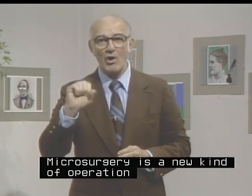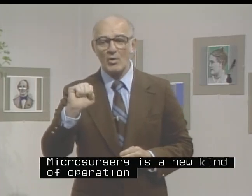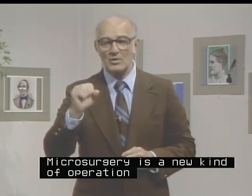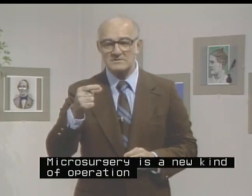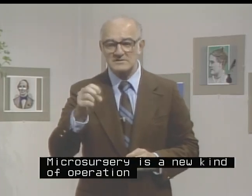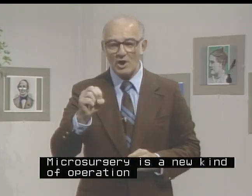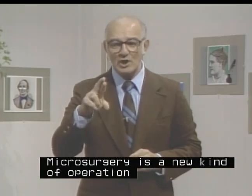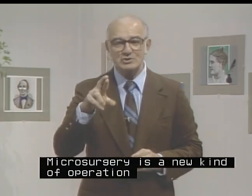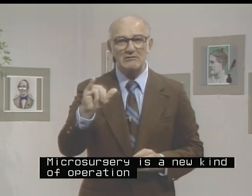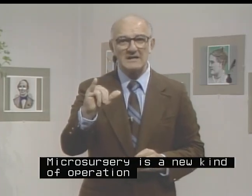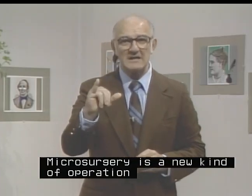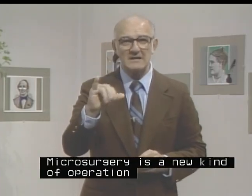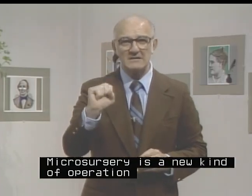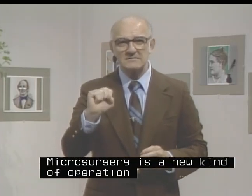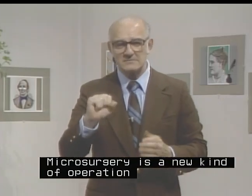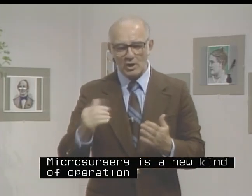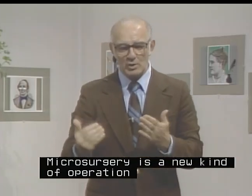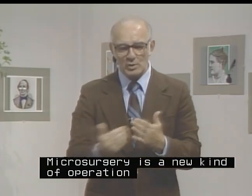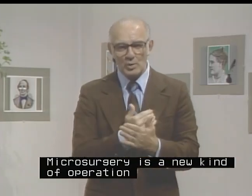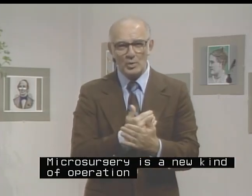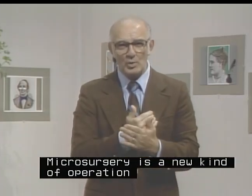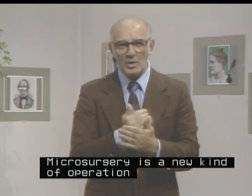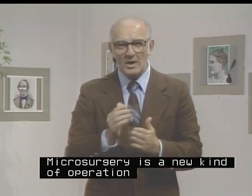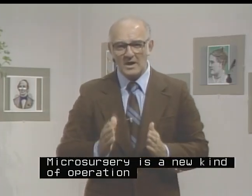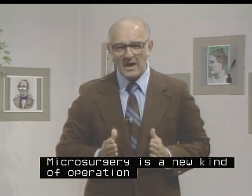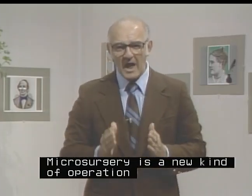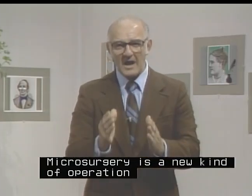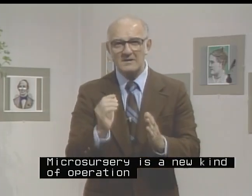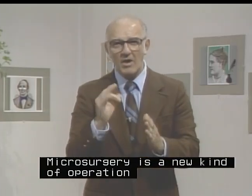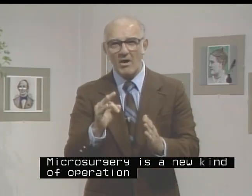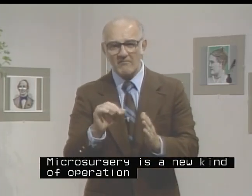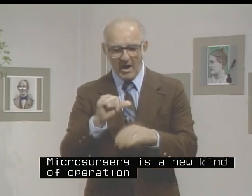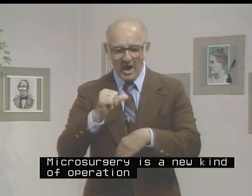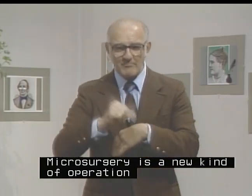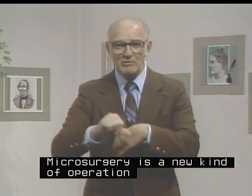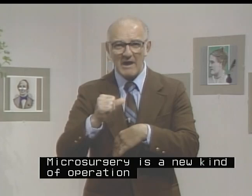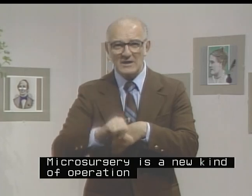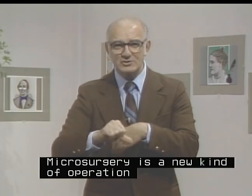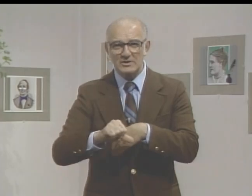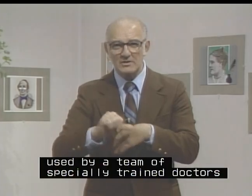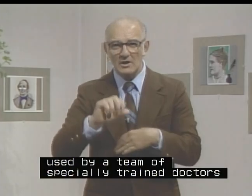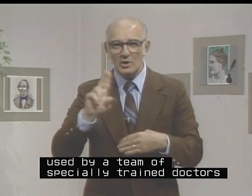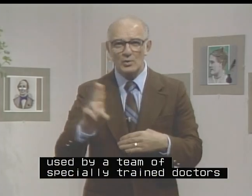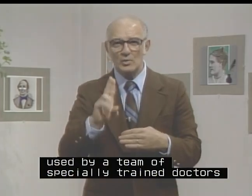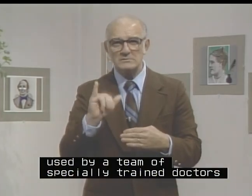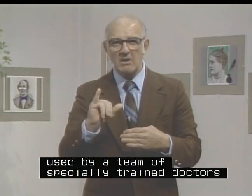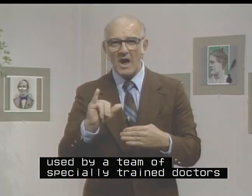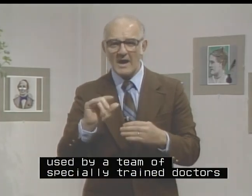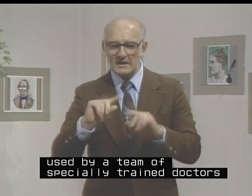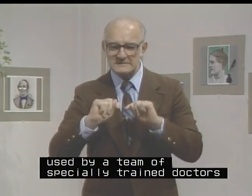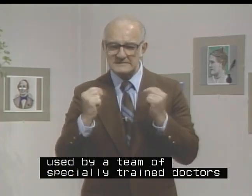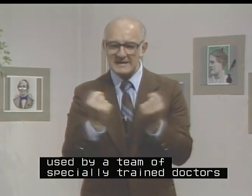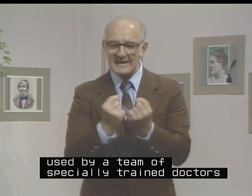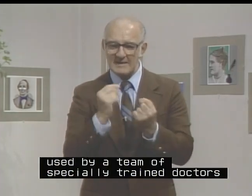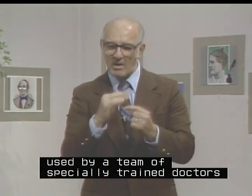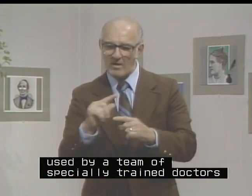Microsurgery is a new kind of operation used by a team of